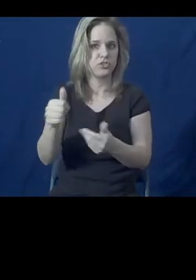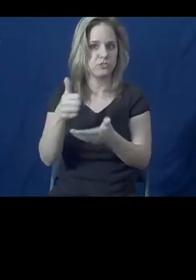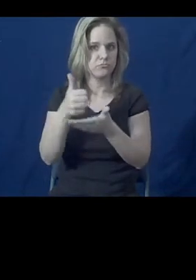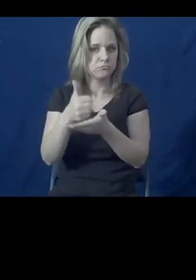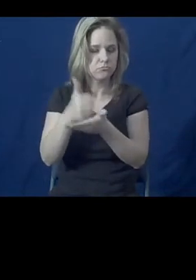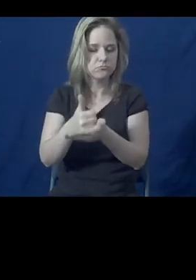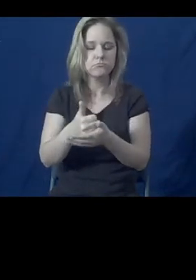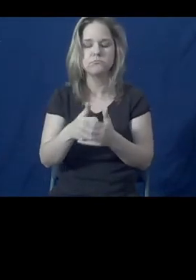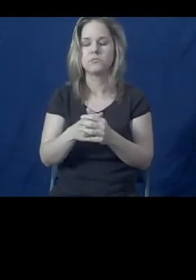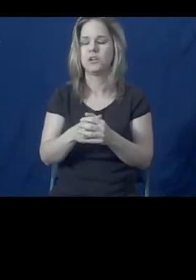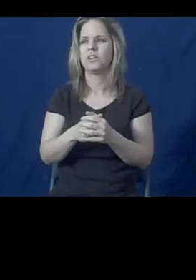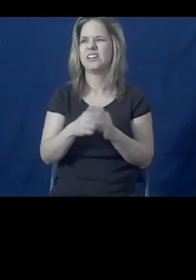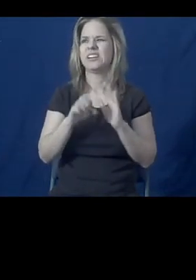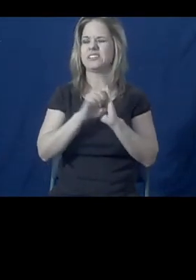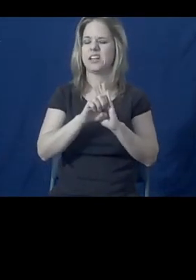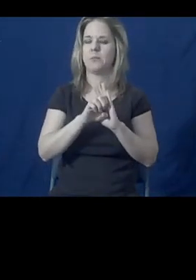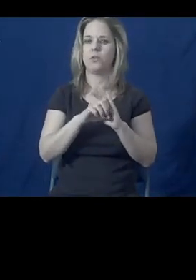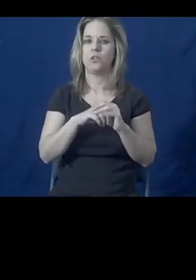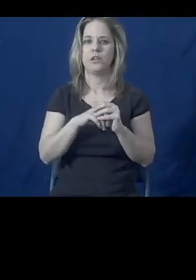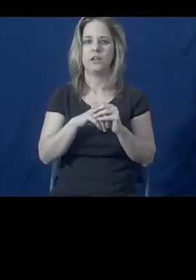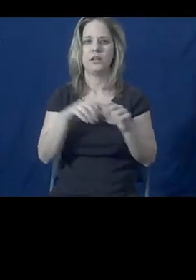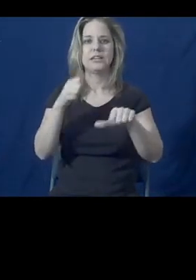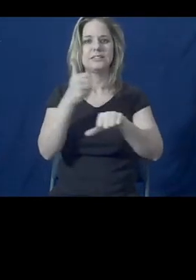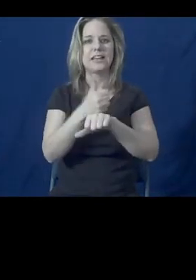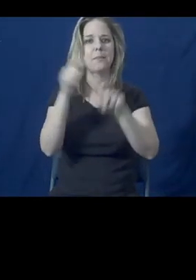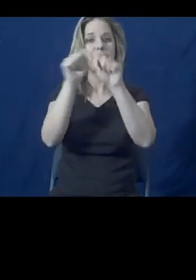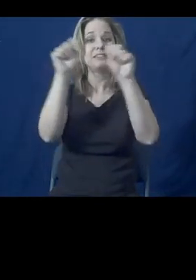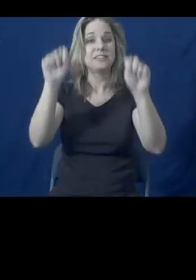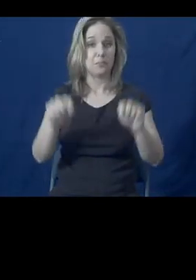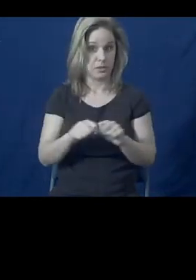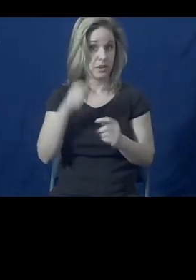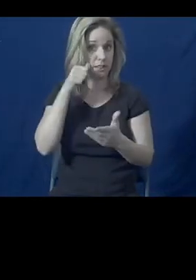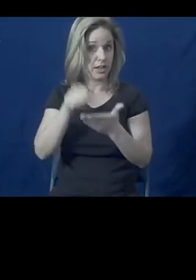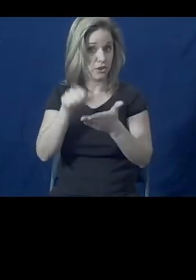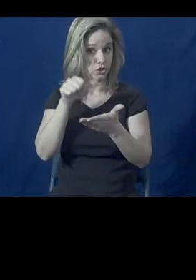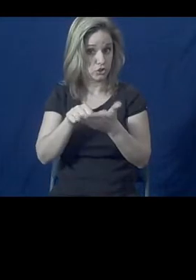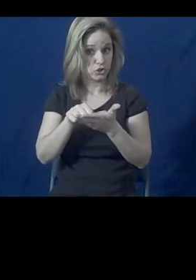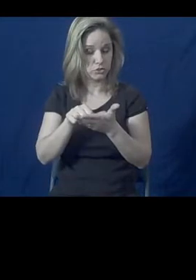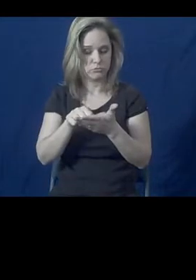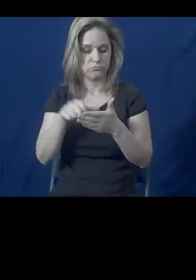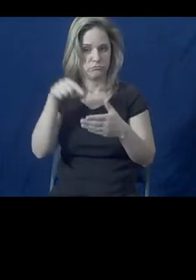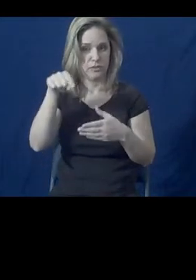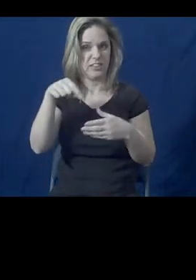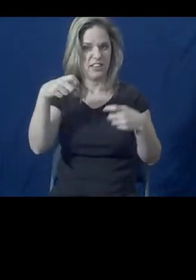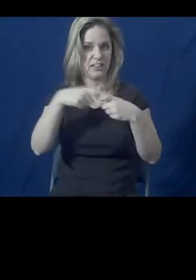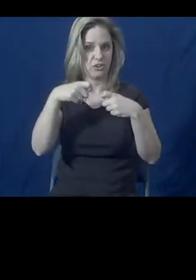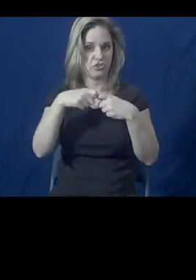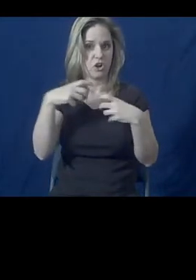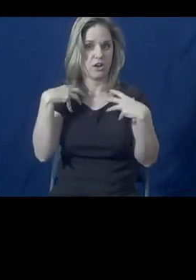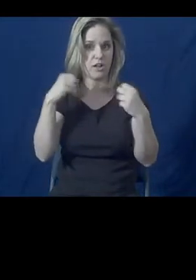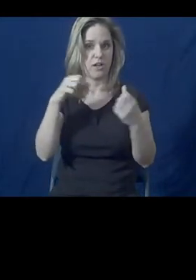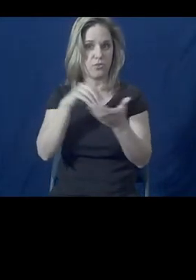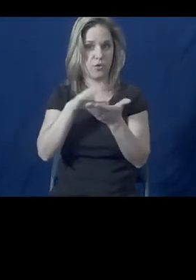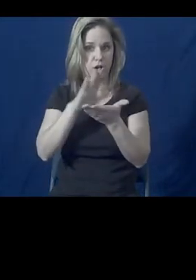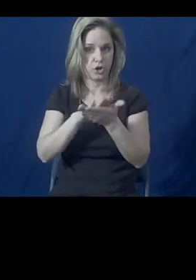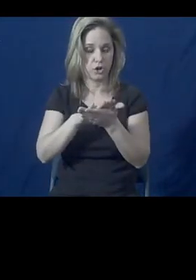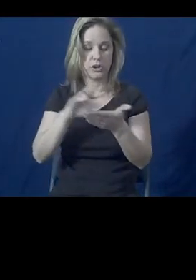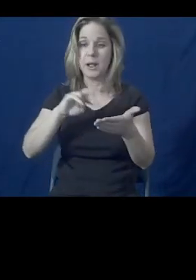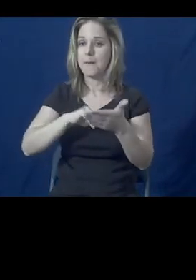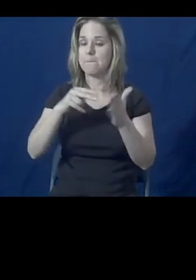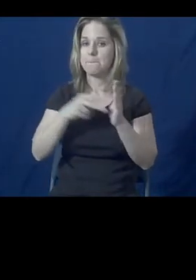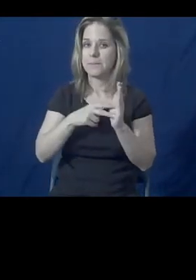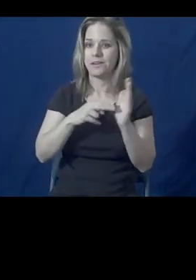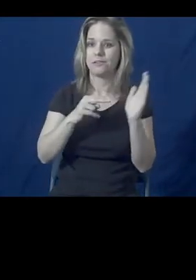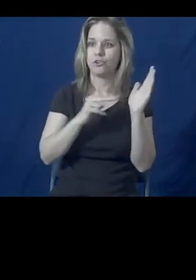that is to create templates, letter templates, in the electronic health record, where providers, having